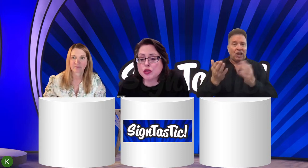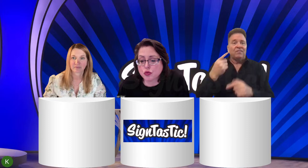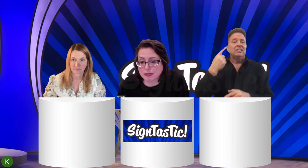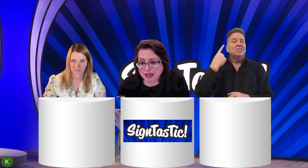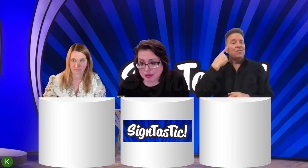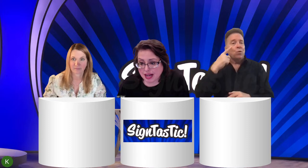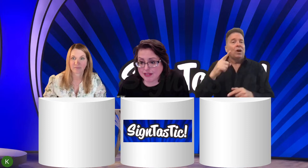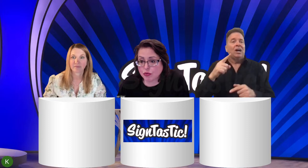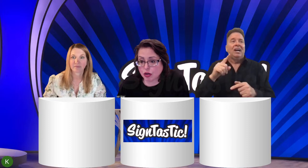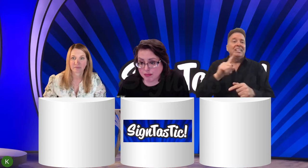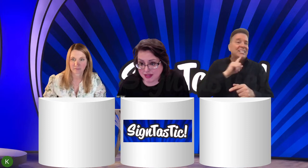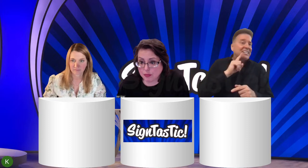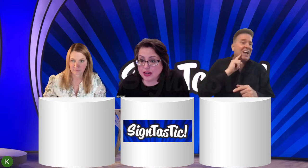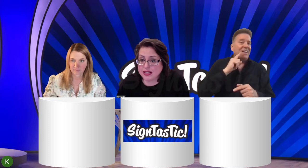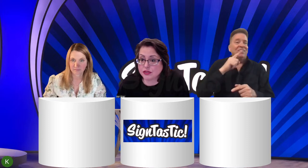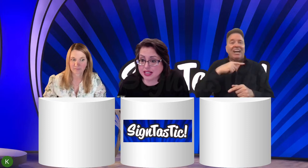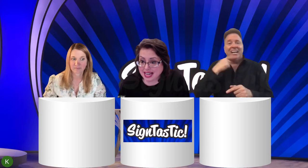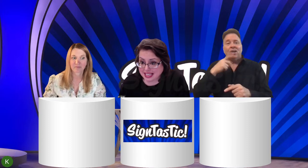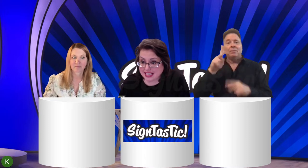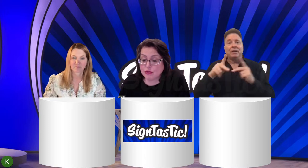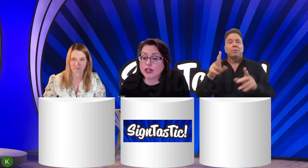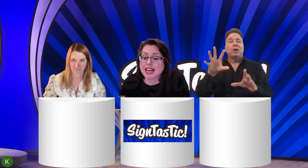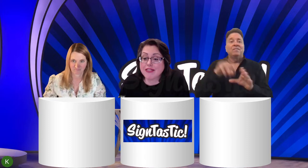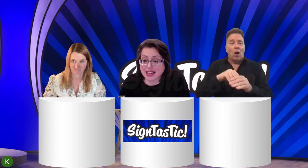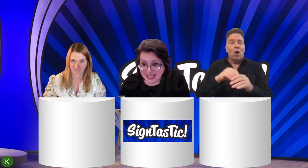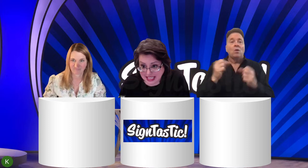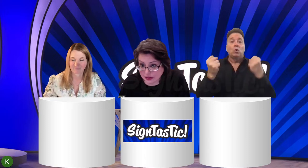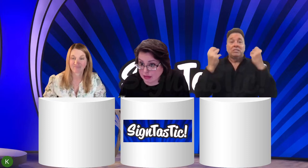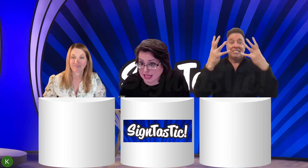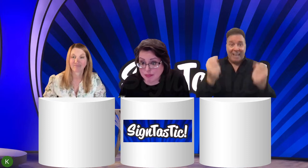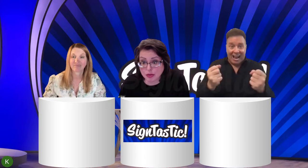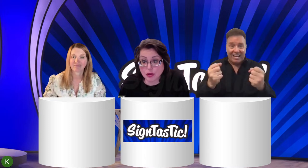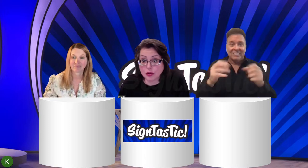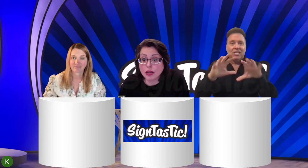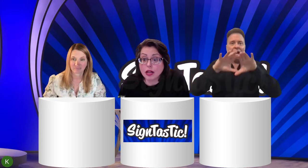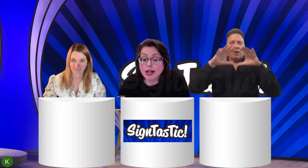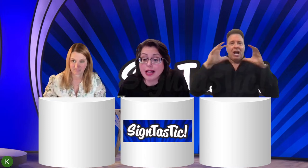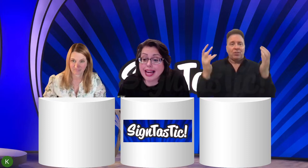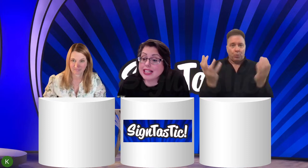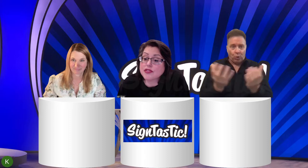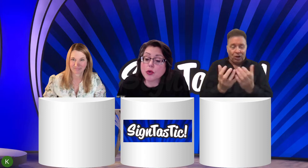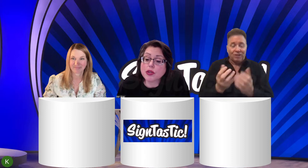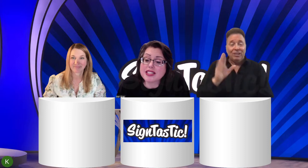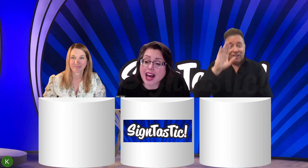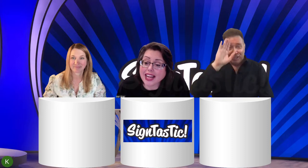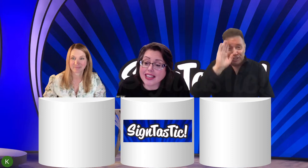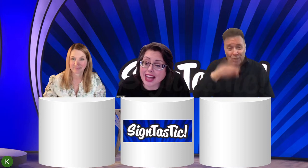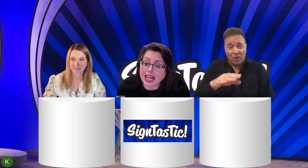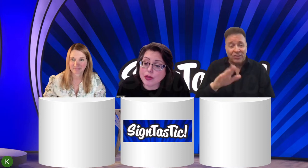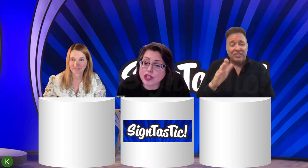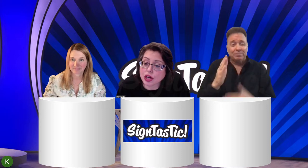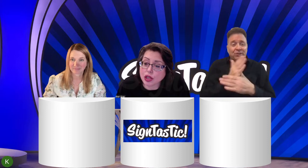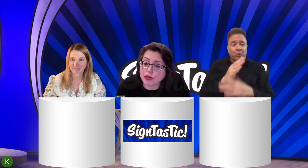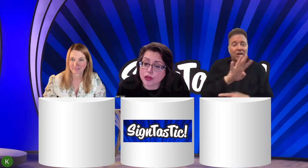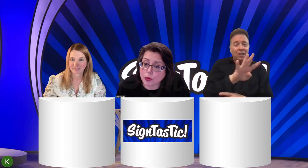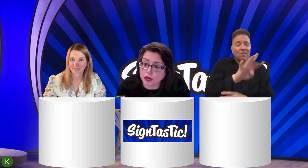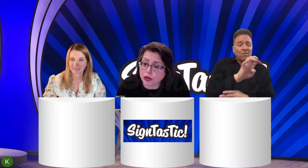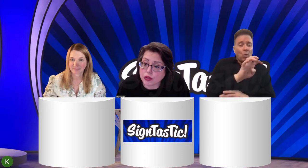streaming platform that was created for deaf and hearing people. And it's for signed languages all over the world.